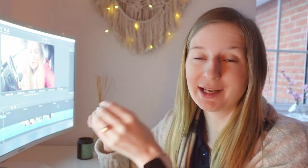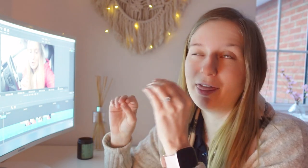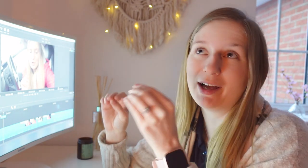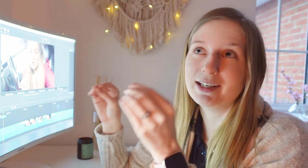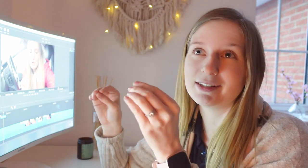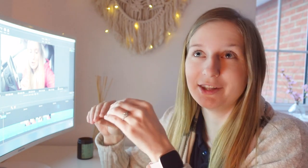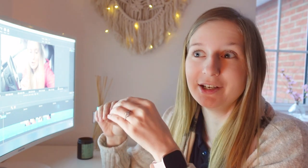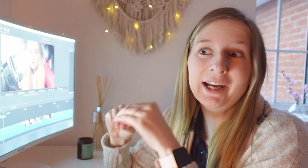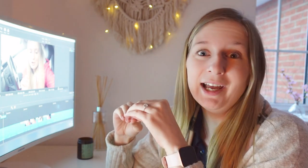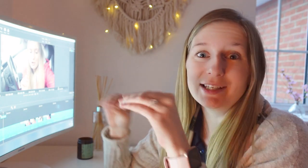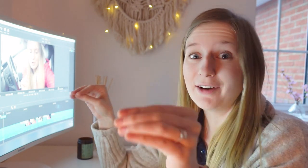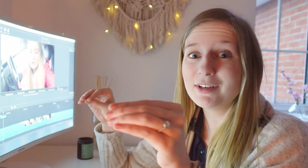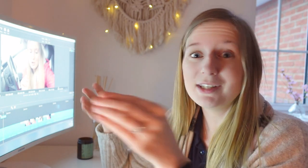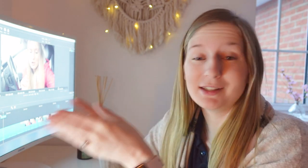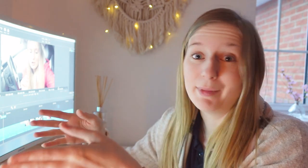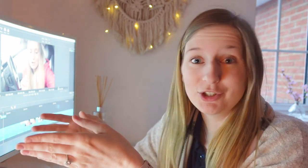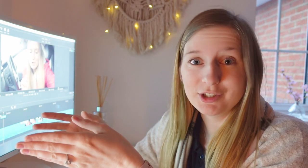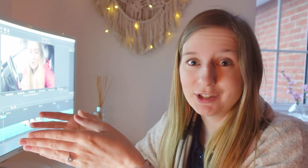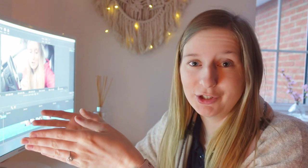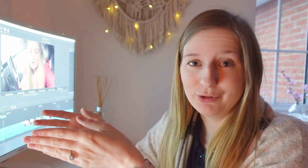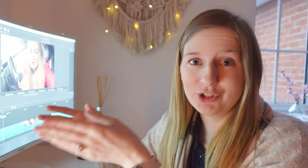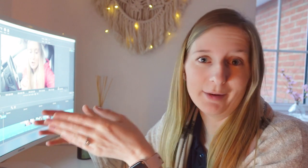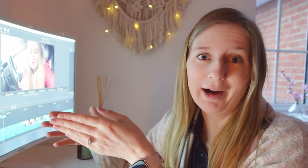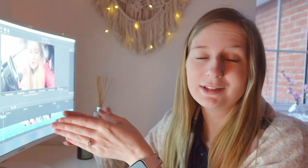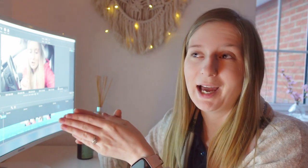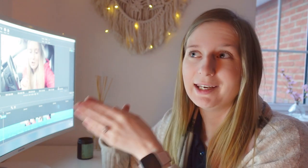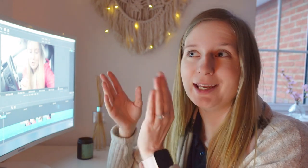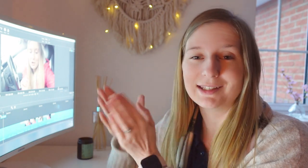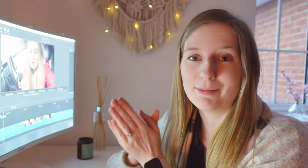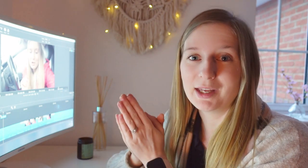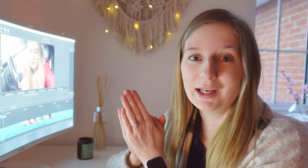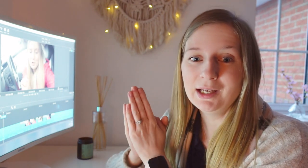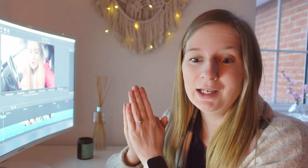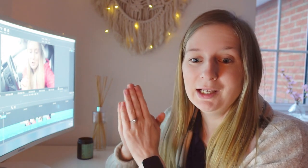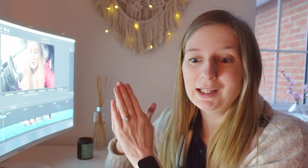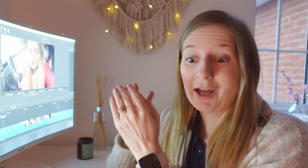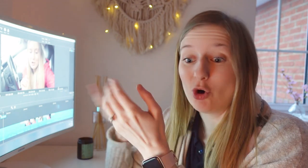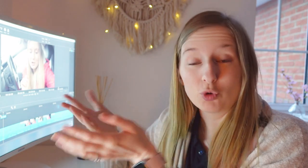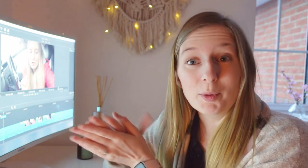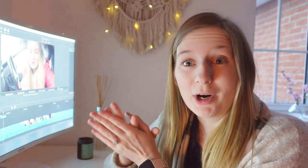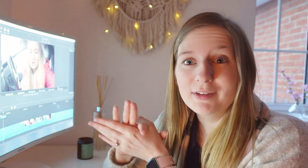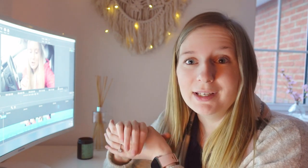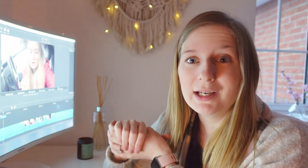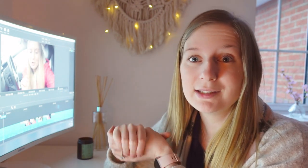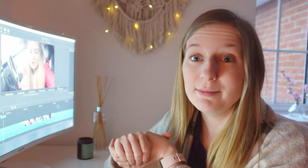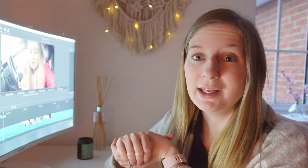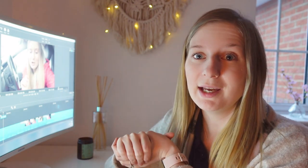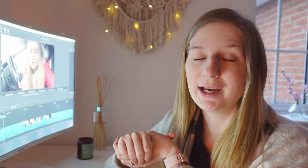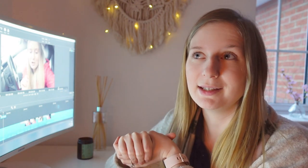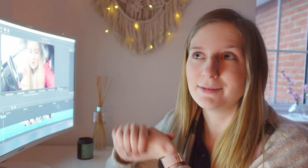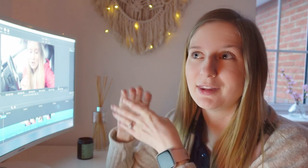and that is that deafness isn't mentioned a huge amount and it is something that I hold quite privately to me and it's something